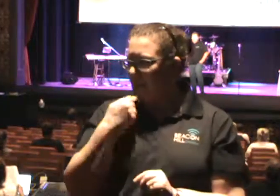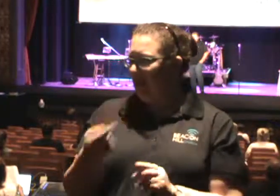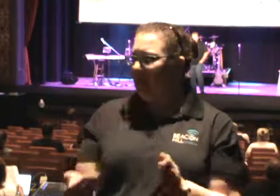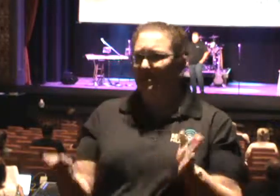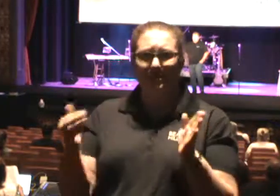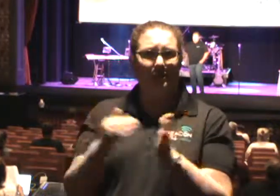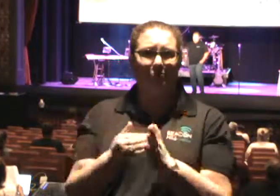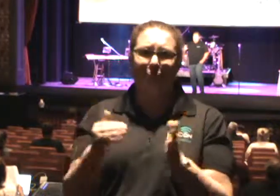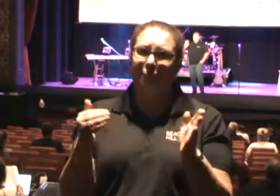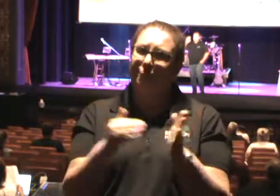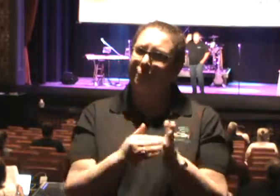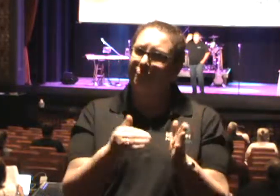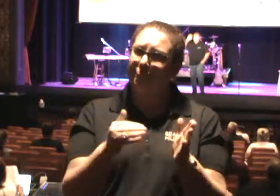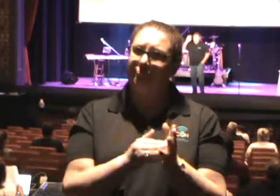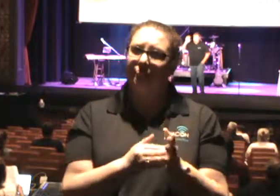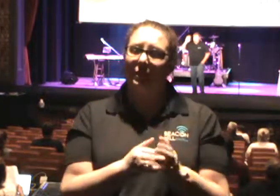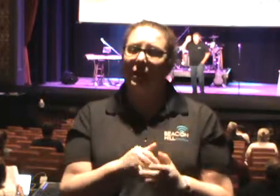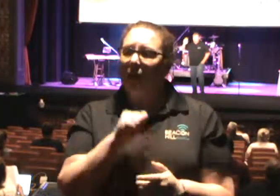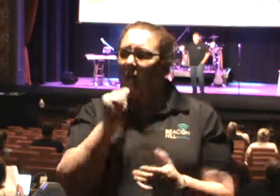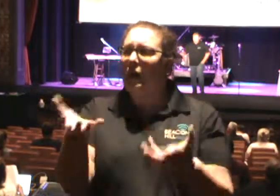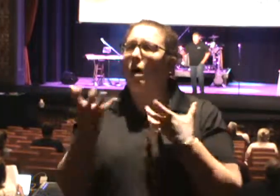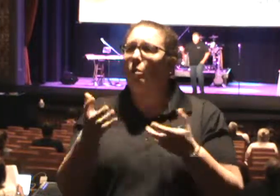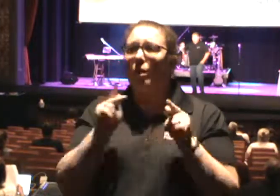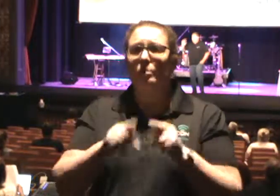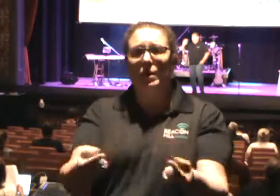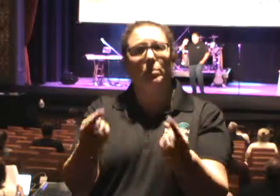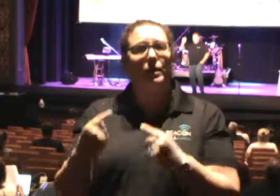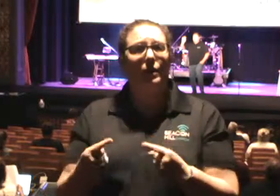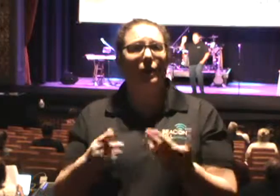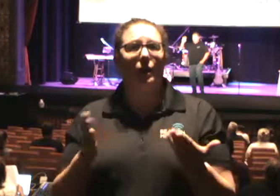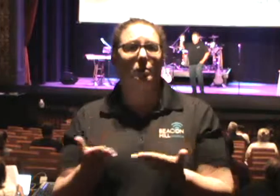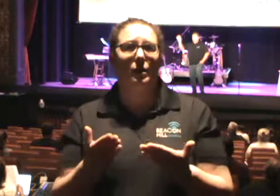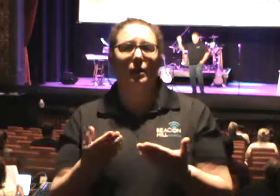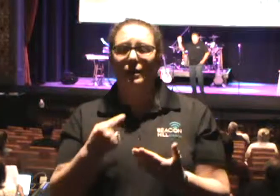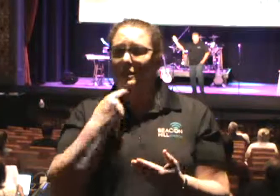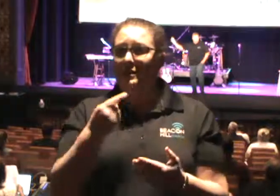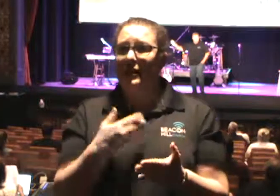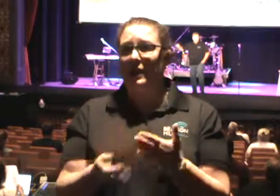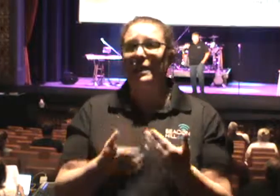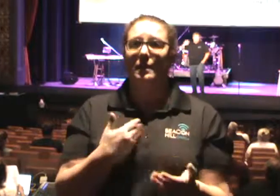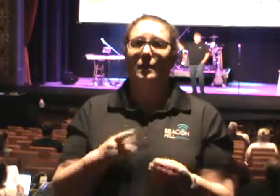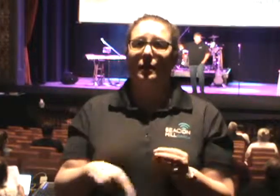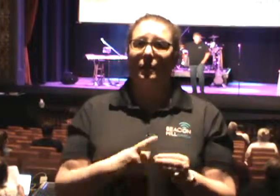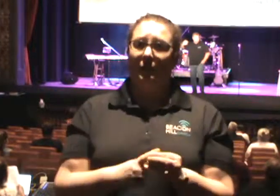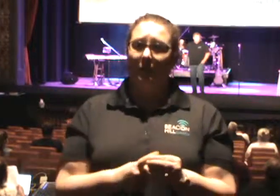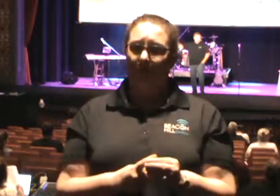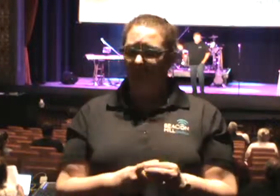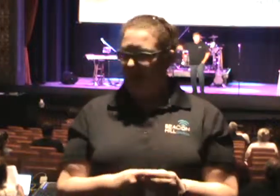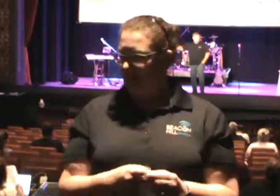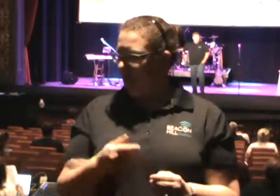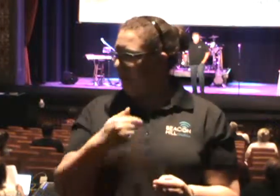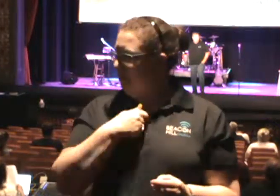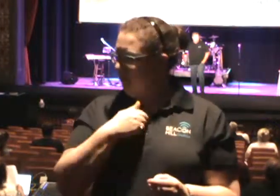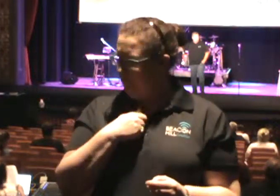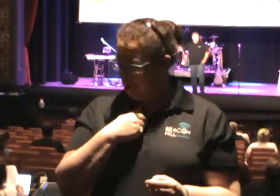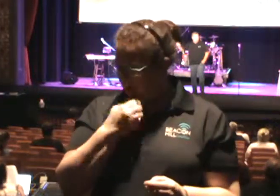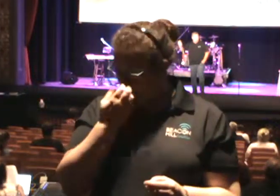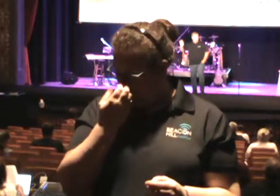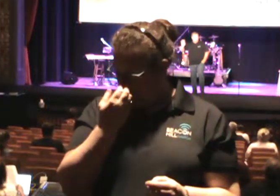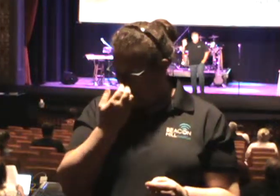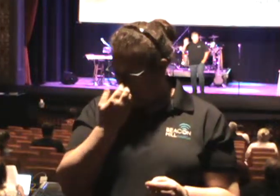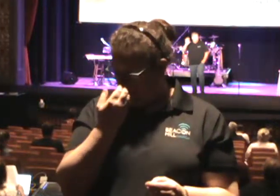time, I don't want people to come in here and say anything about Michael Moore, or you can trash me, you can do whatever you want to there.